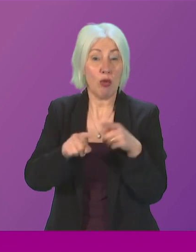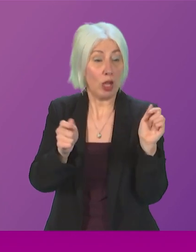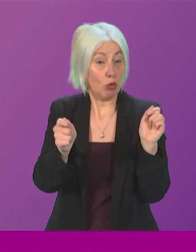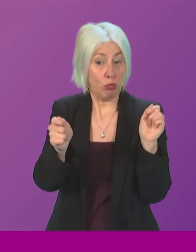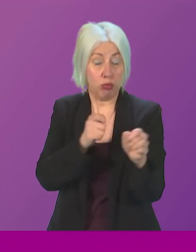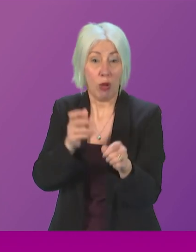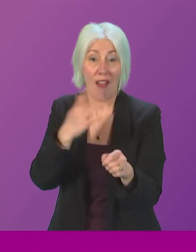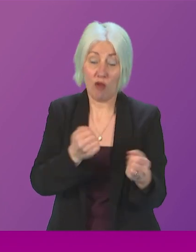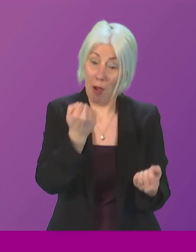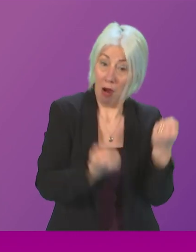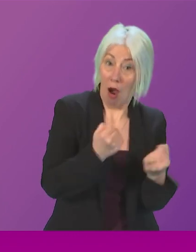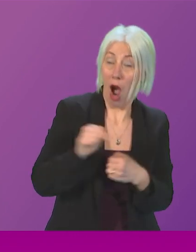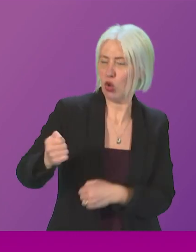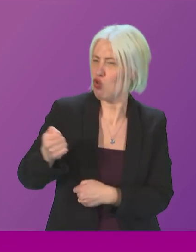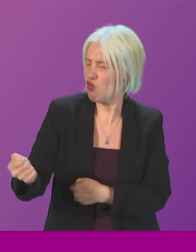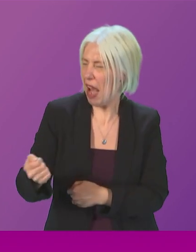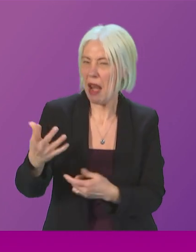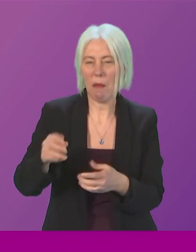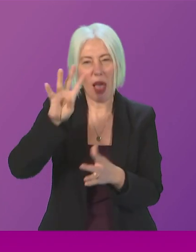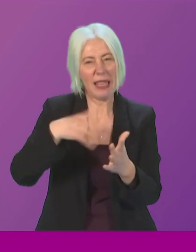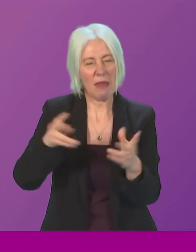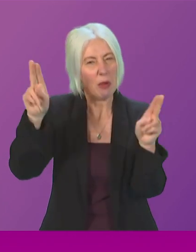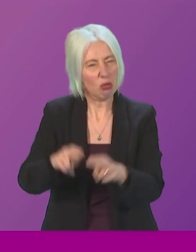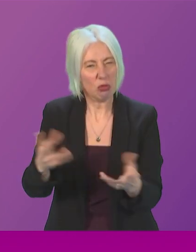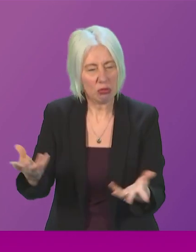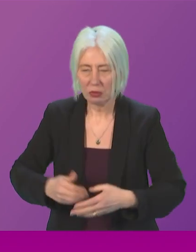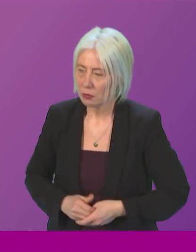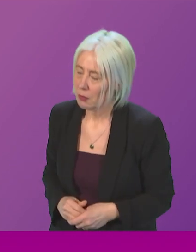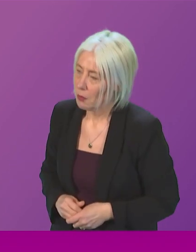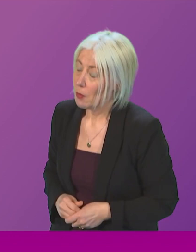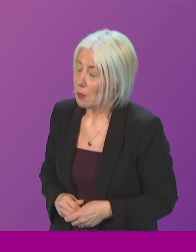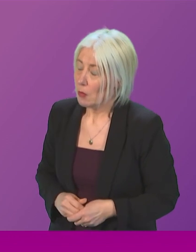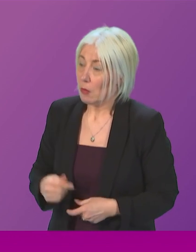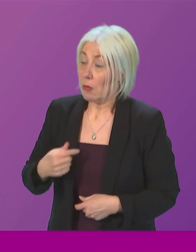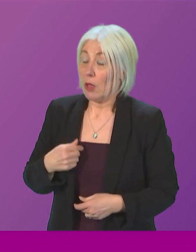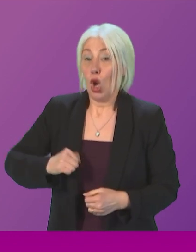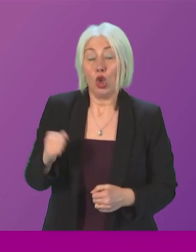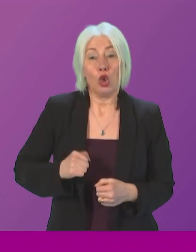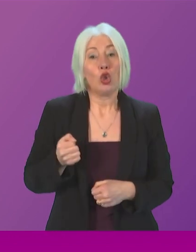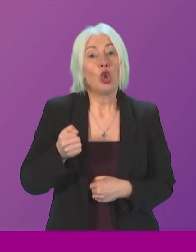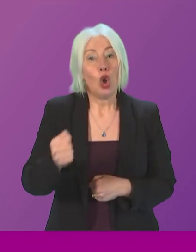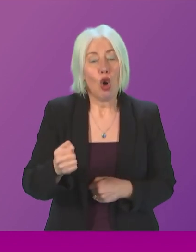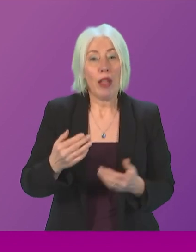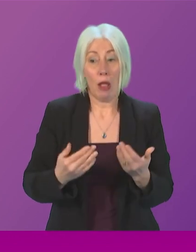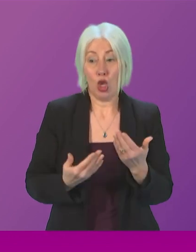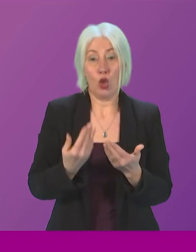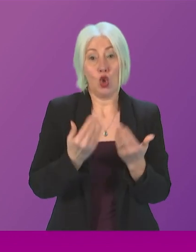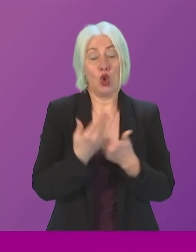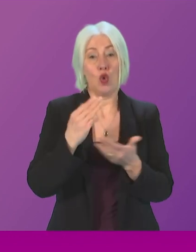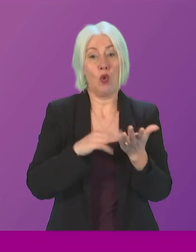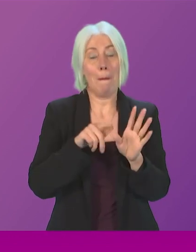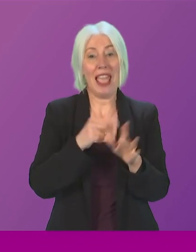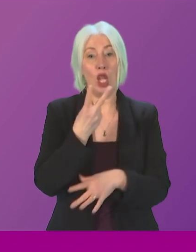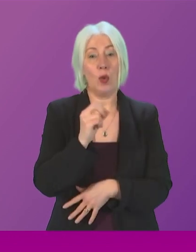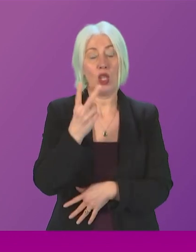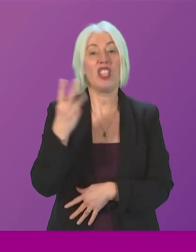car to train first minister my understanding is that as a result of Scotrail's new May 2023 timetable